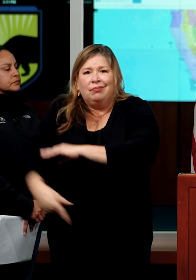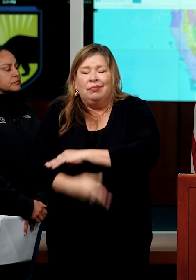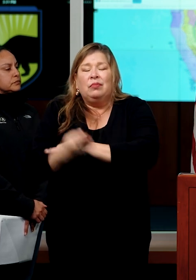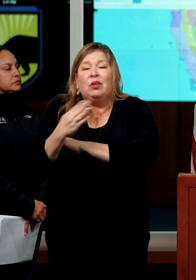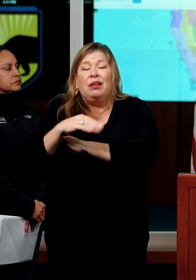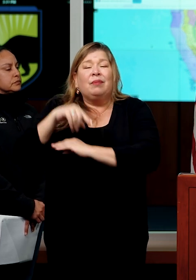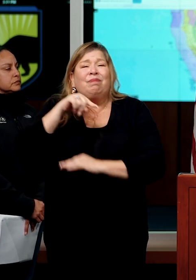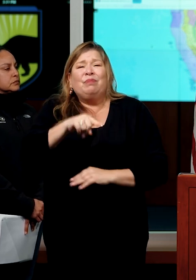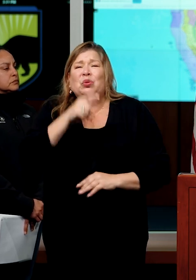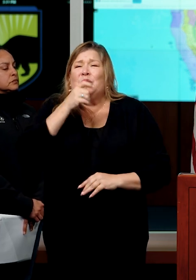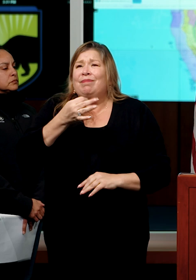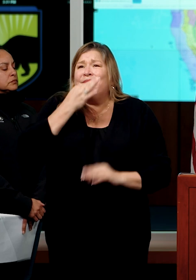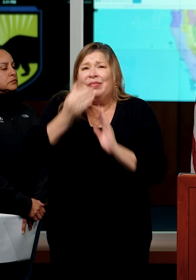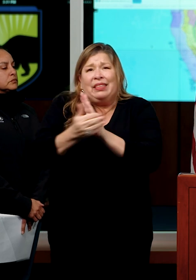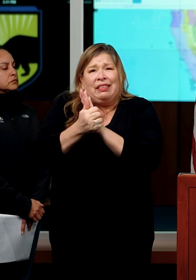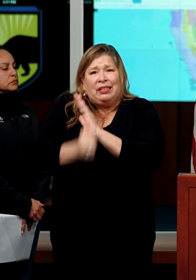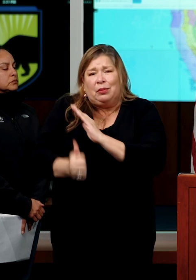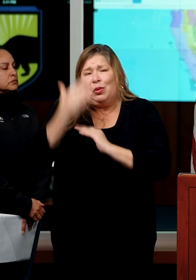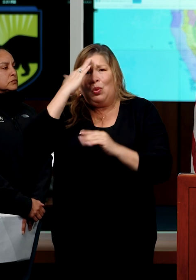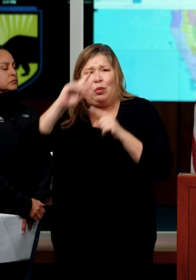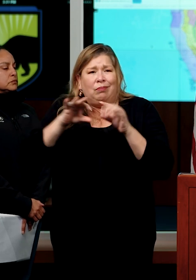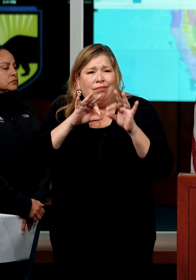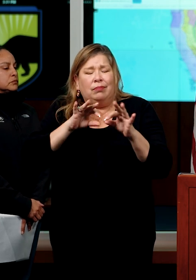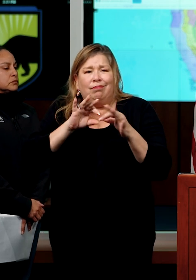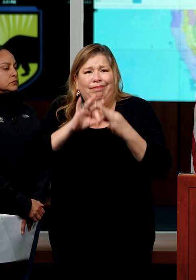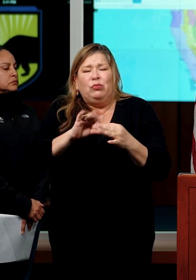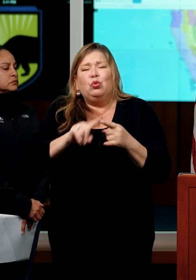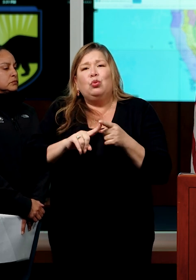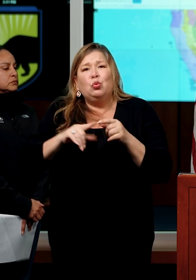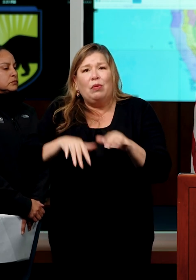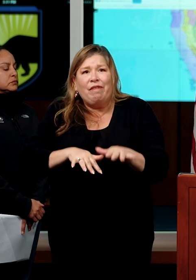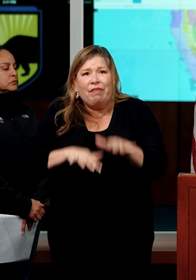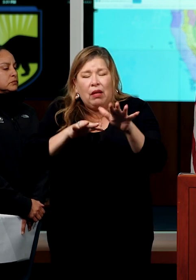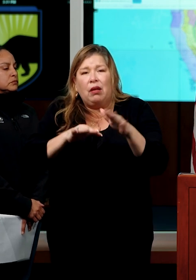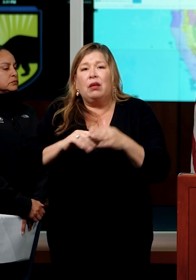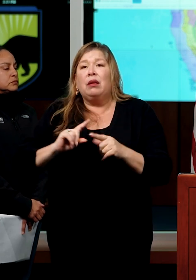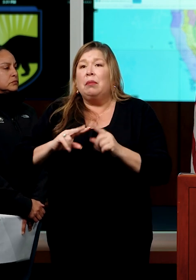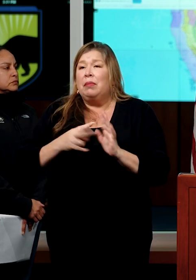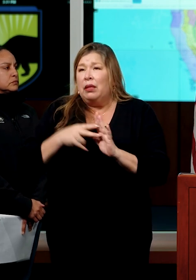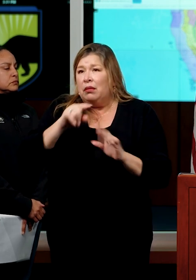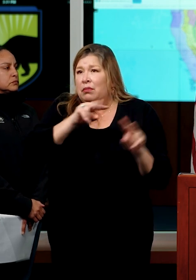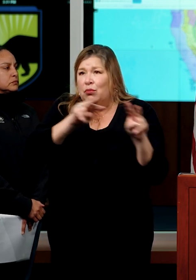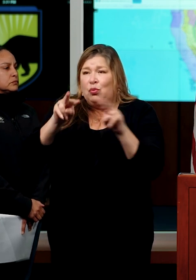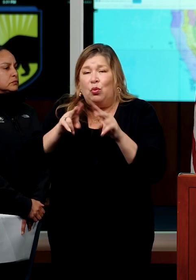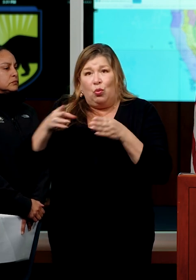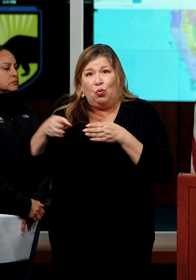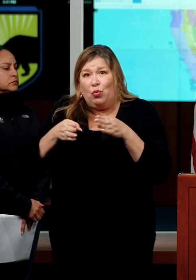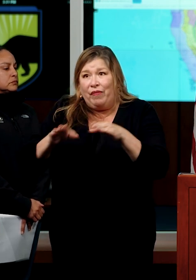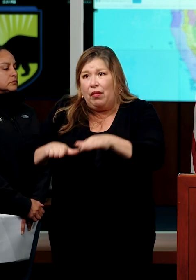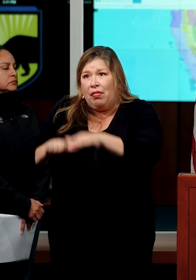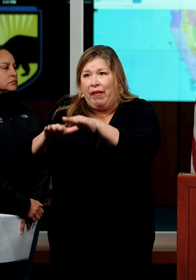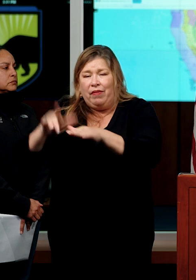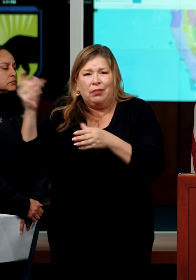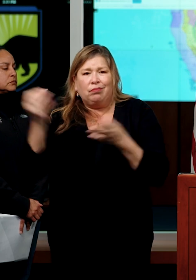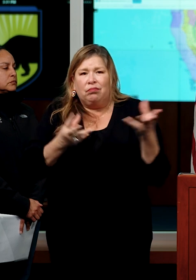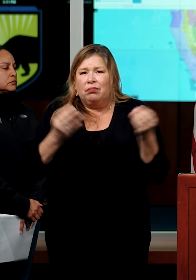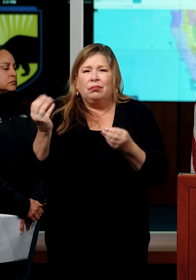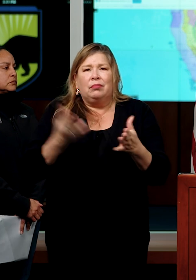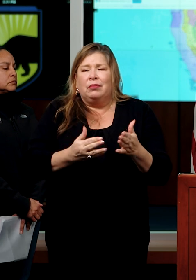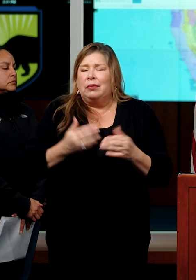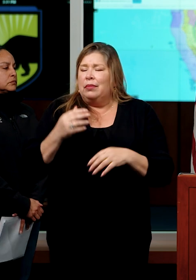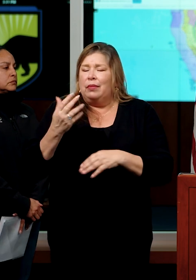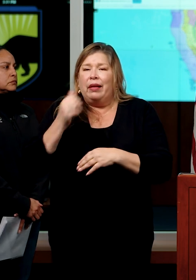the flood experts in the state are located, bringing in information on river levels every six hours, 24